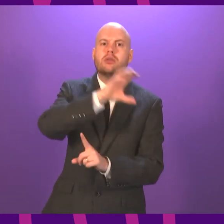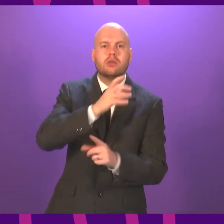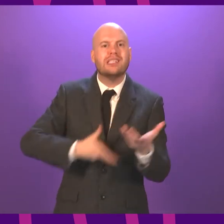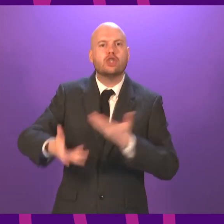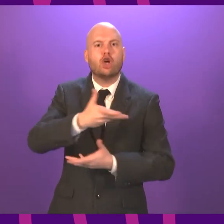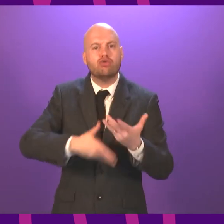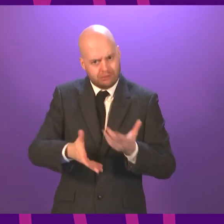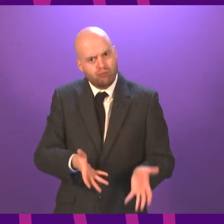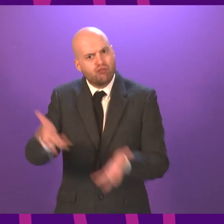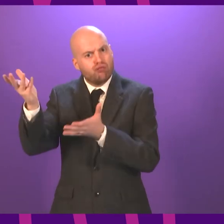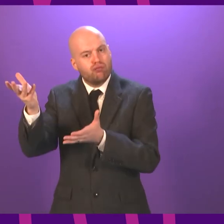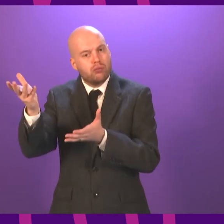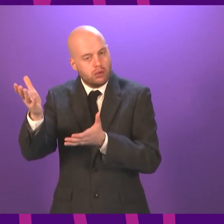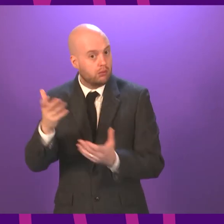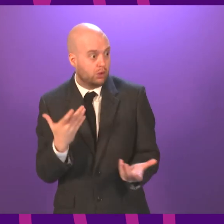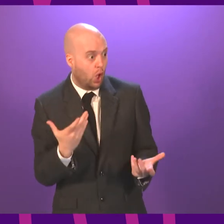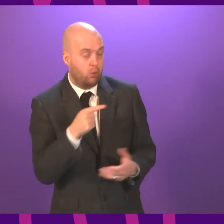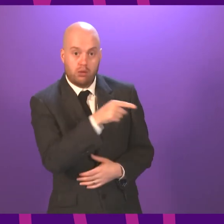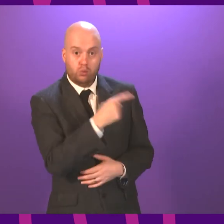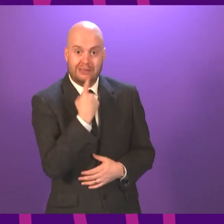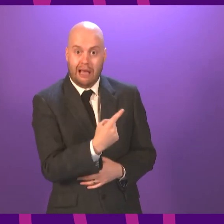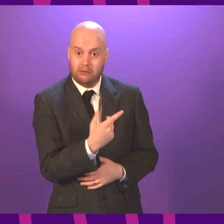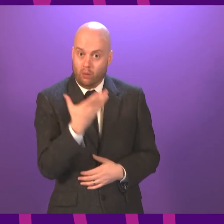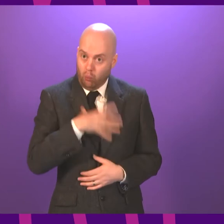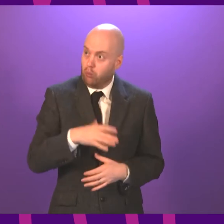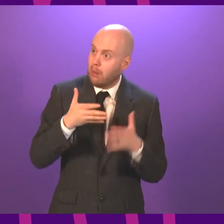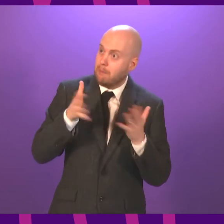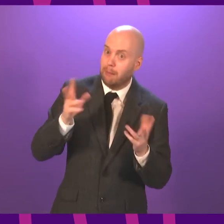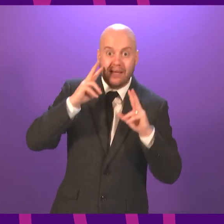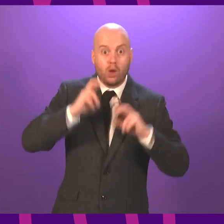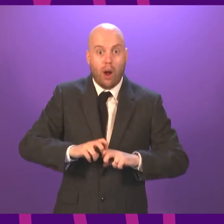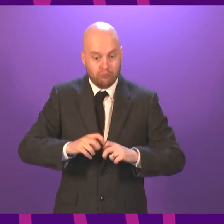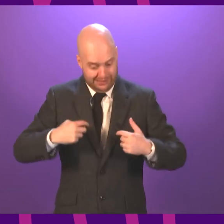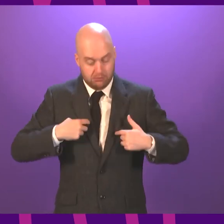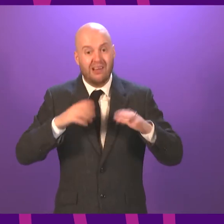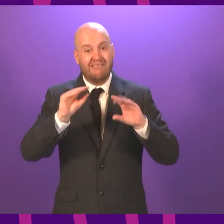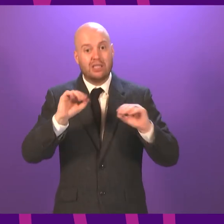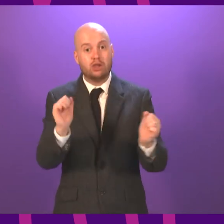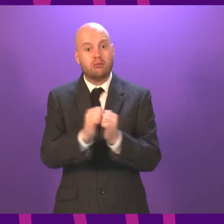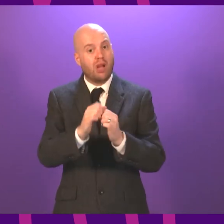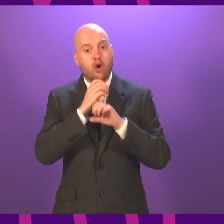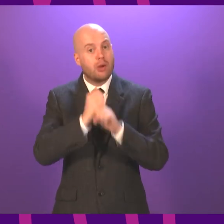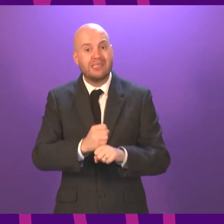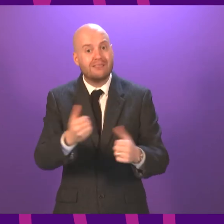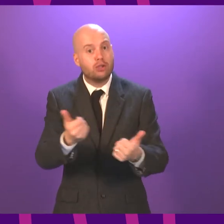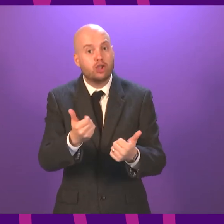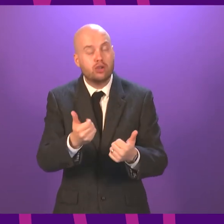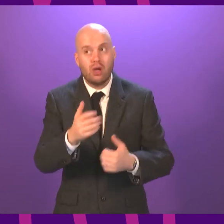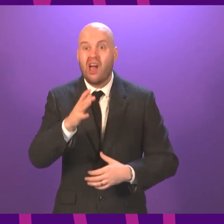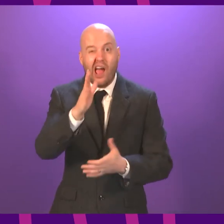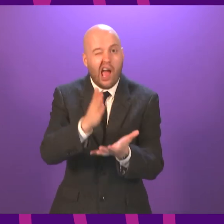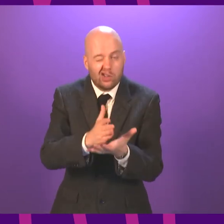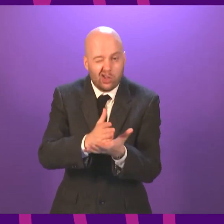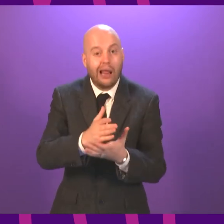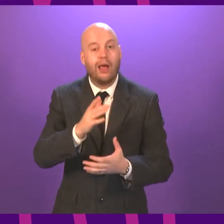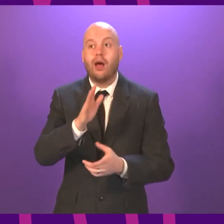commitment to a public inquiry is there. It is firm and it is strong. And I think I was the first of the First Ministers across the